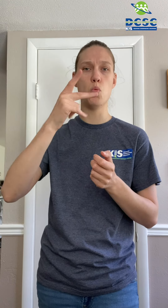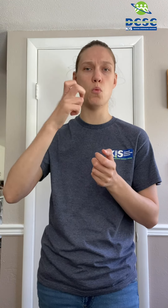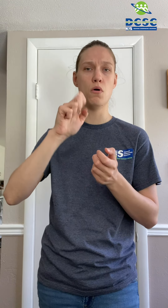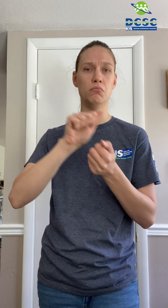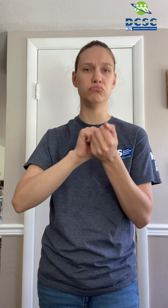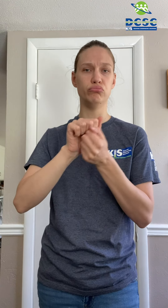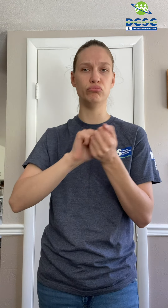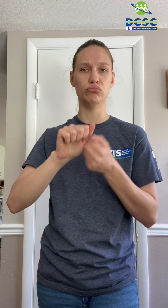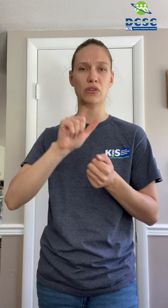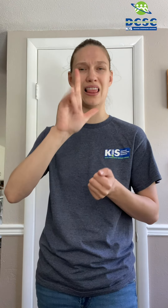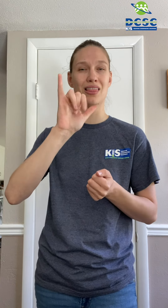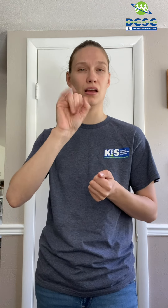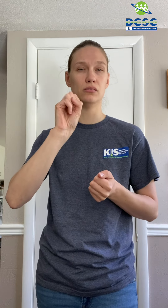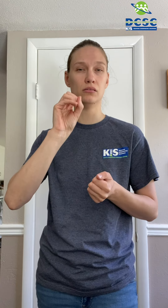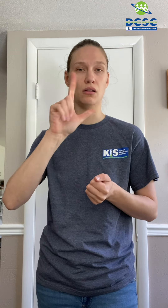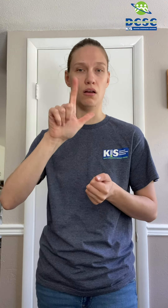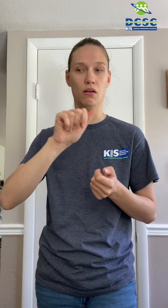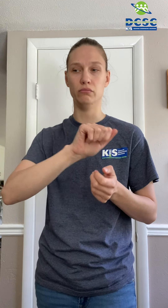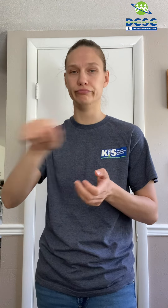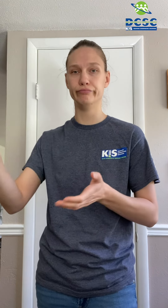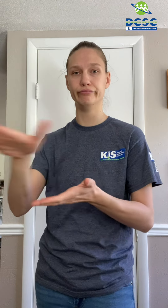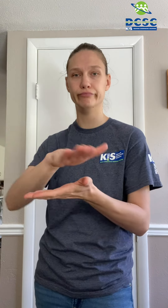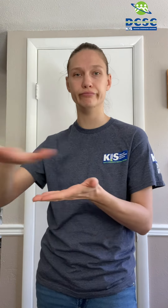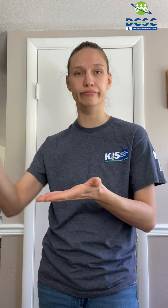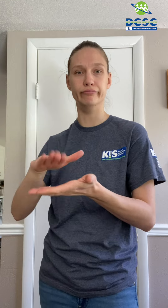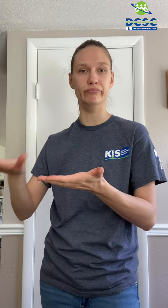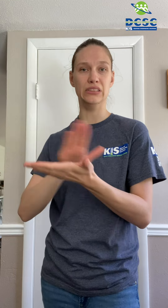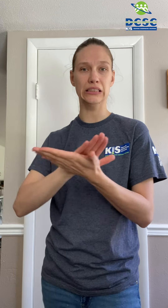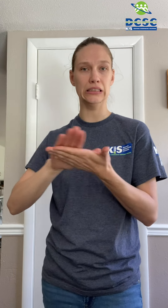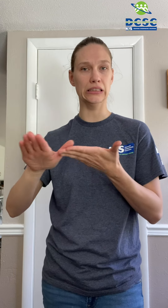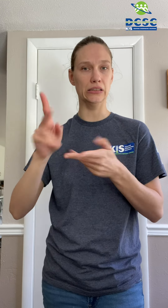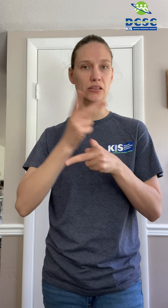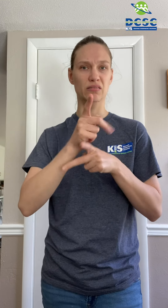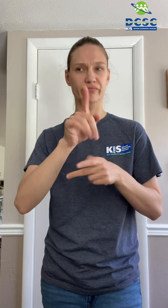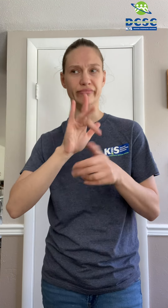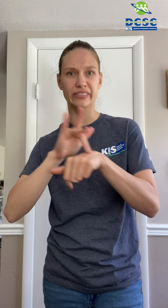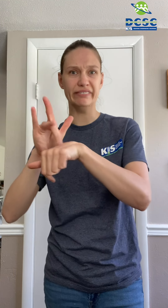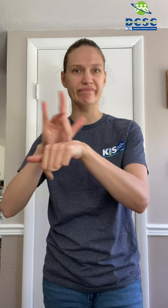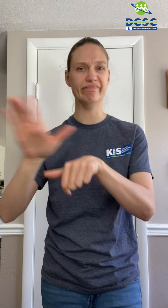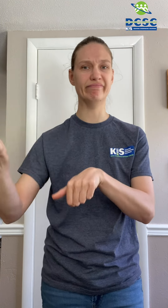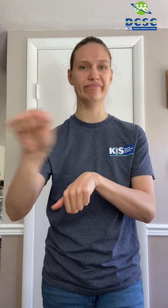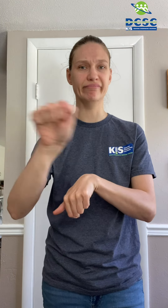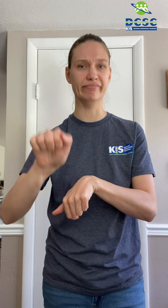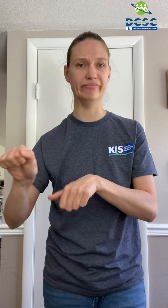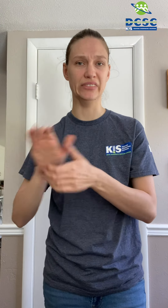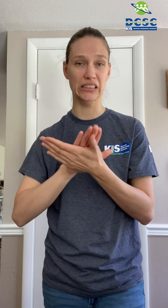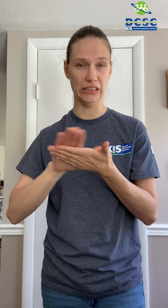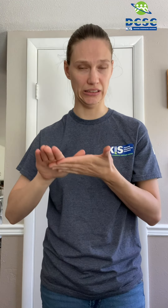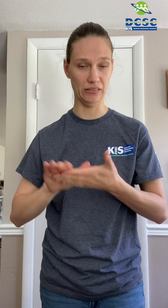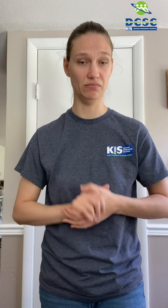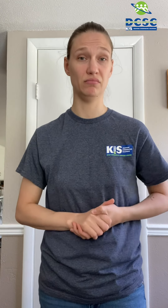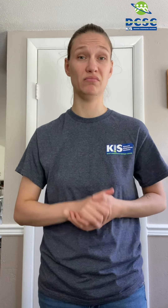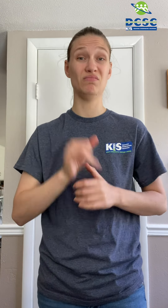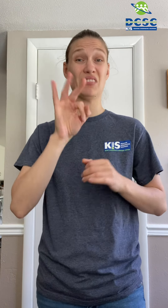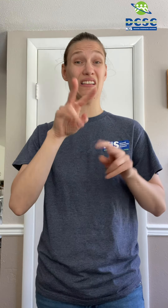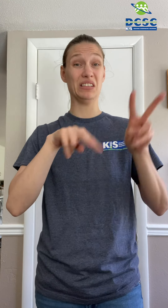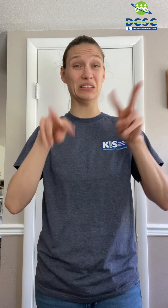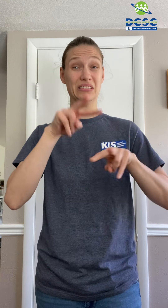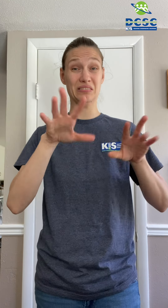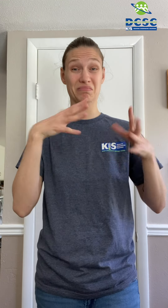wipes. Disinfect frequently touch surfaces. If you monitor your health, your health is not good. Like